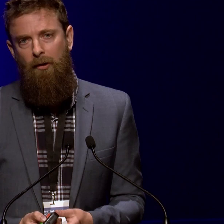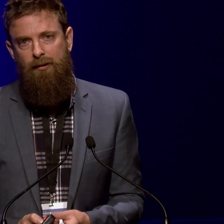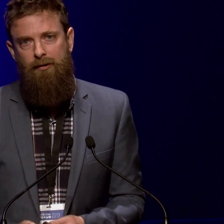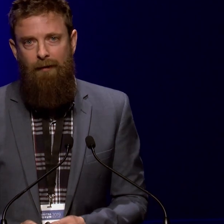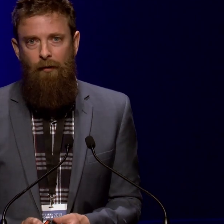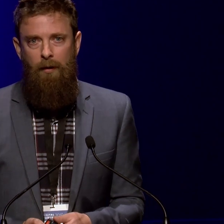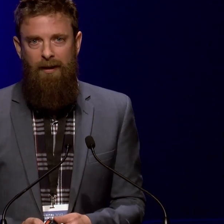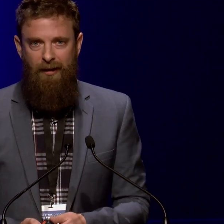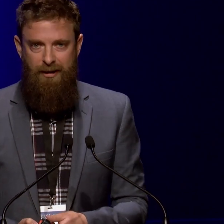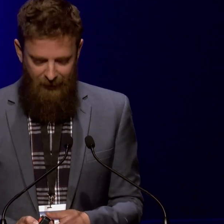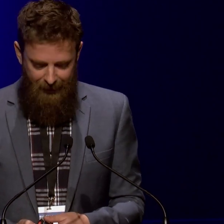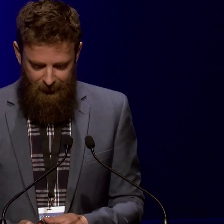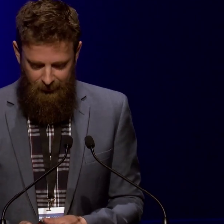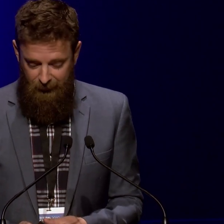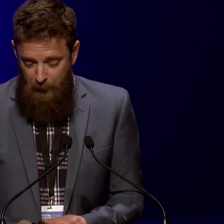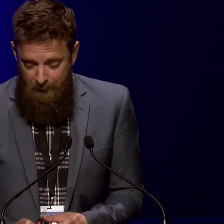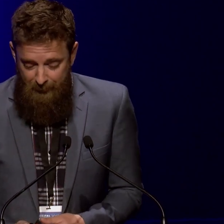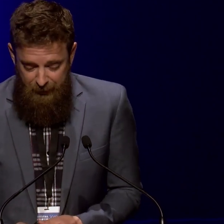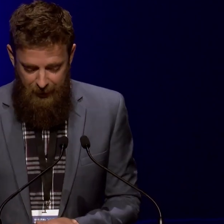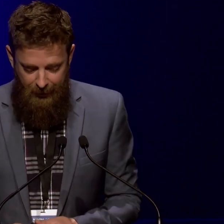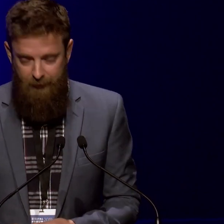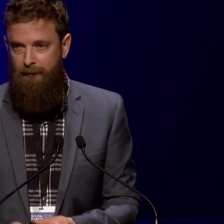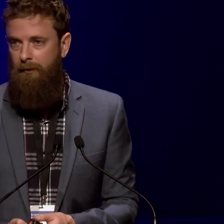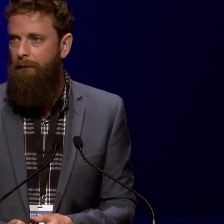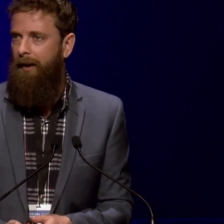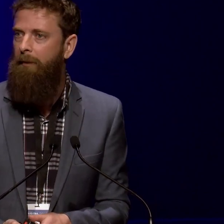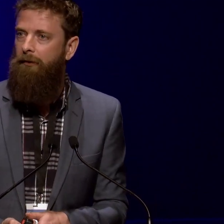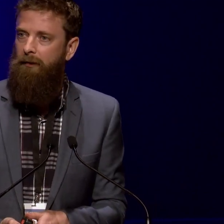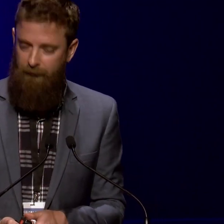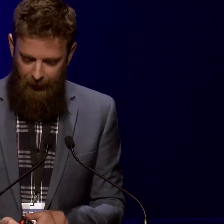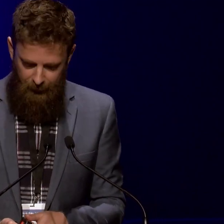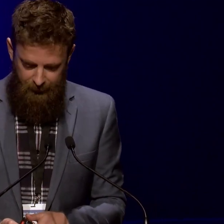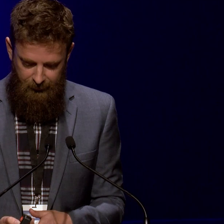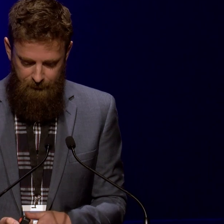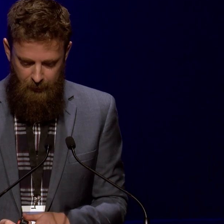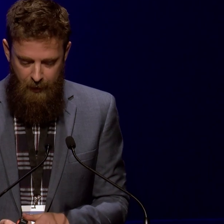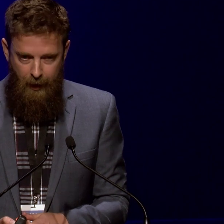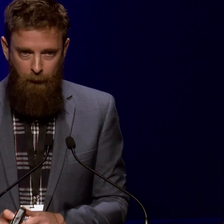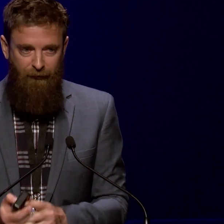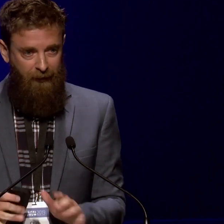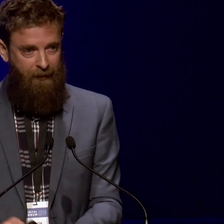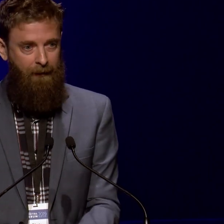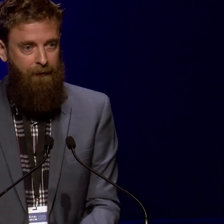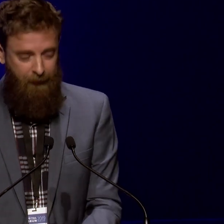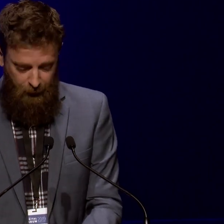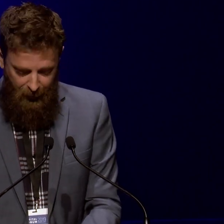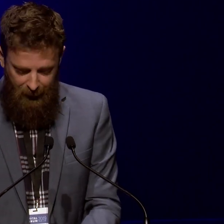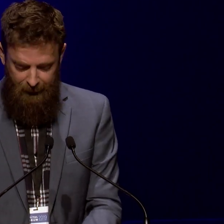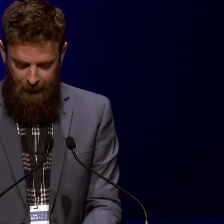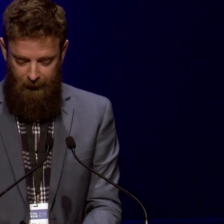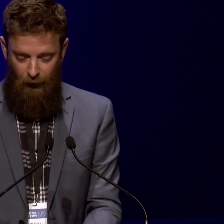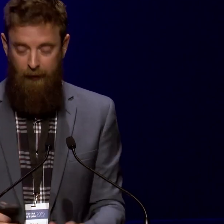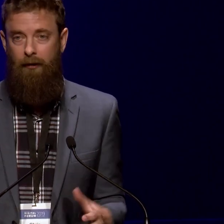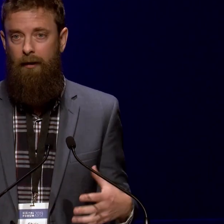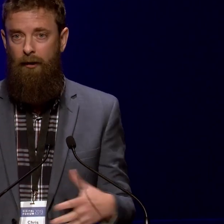The most straightforward definition of an atlas is it's a book of maps and charts, but they come in a few different flavors. Reference atlases and